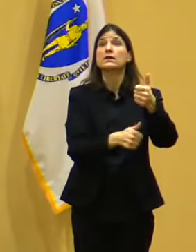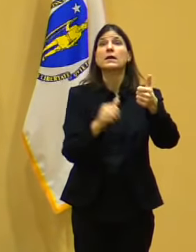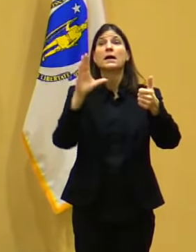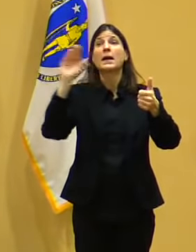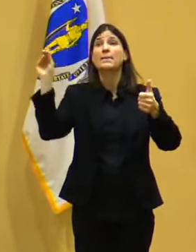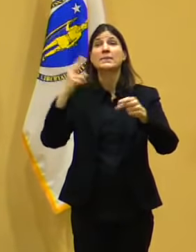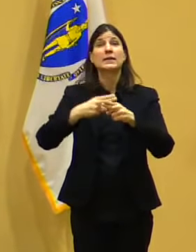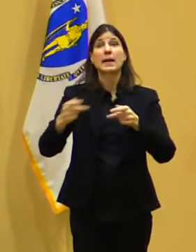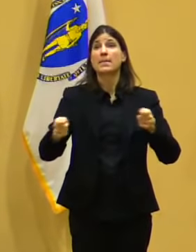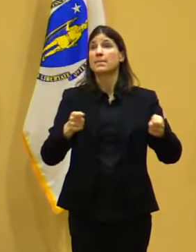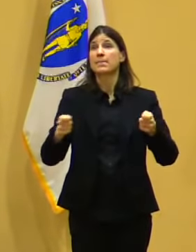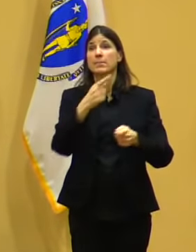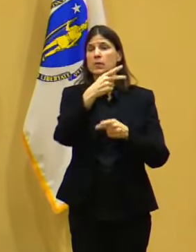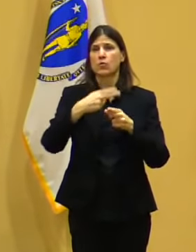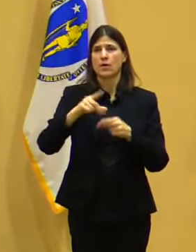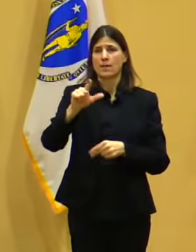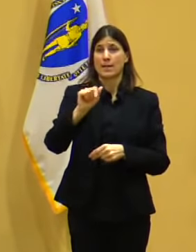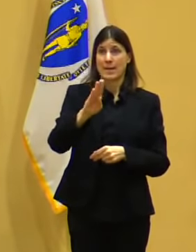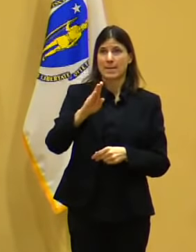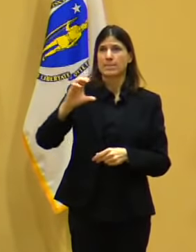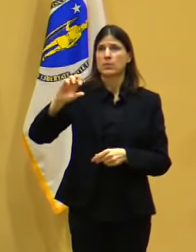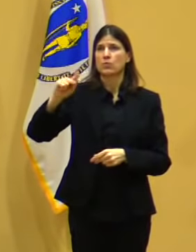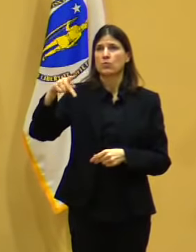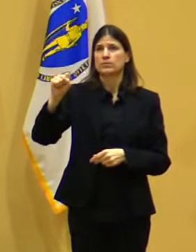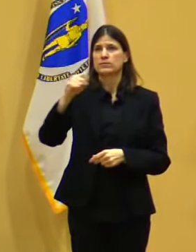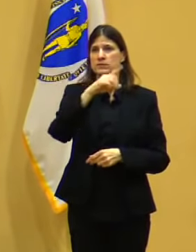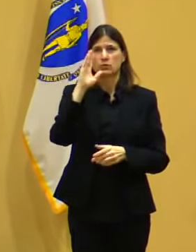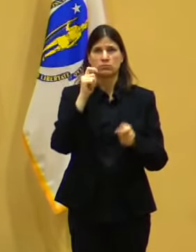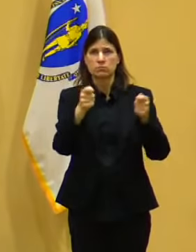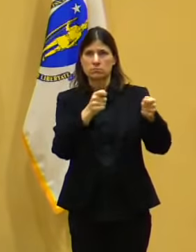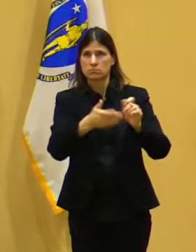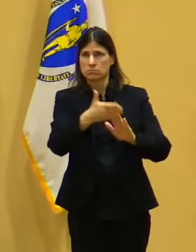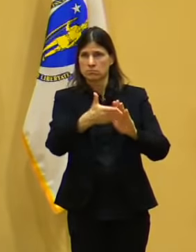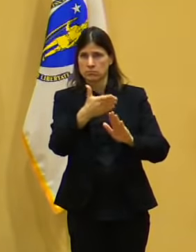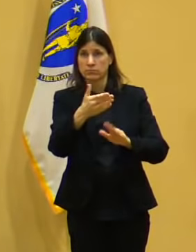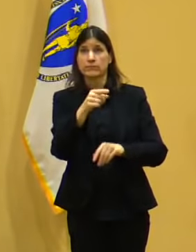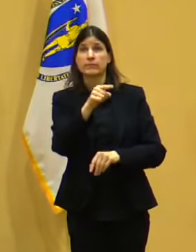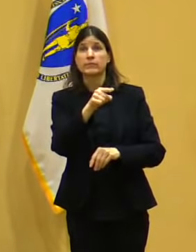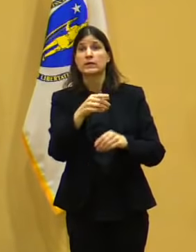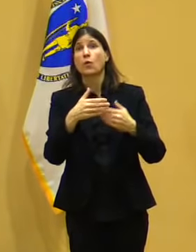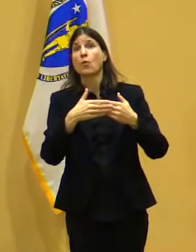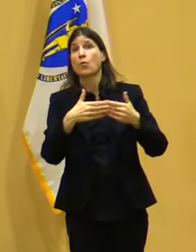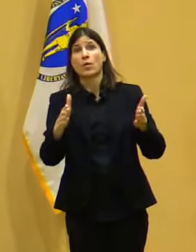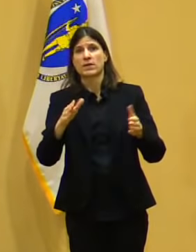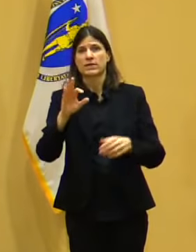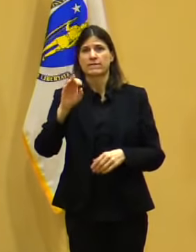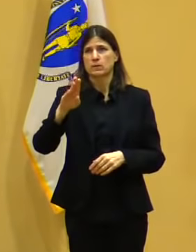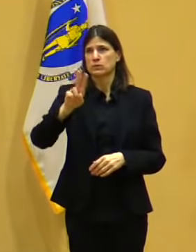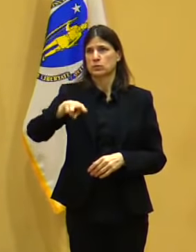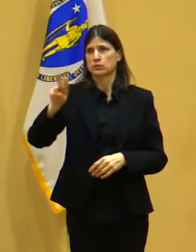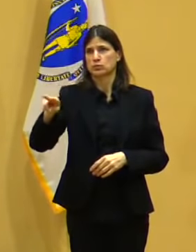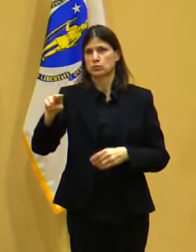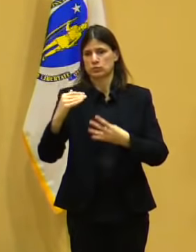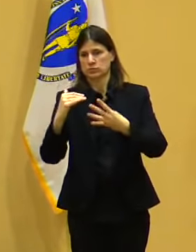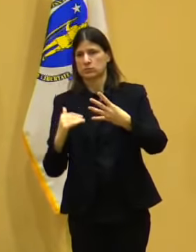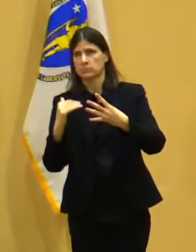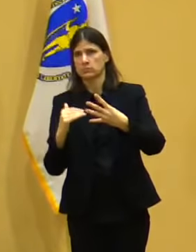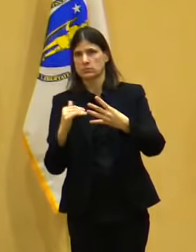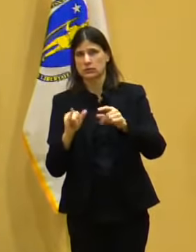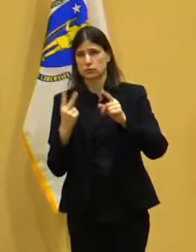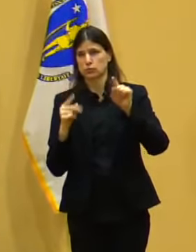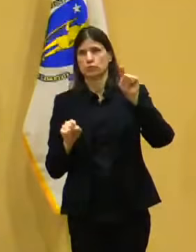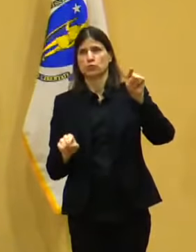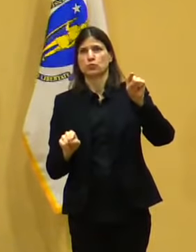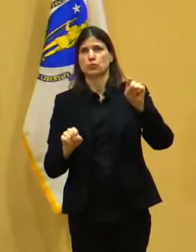Natick site will be open on February 22nd. Both sites will be open to all eligible residents, and we'll start with about